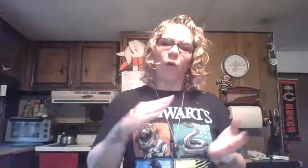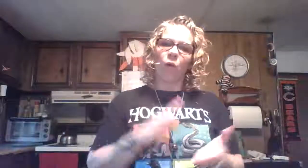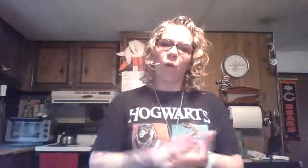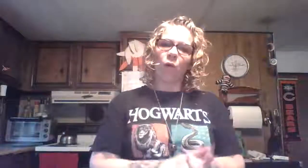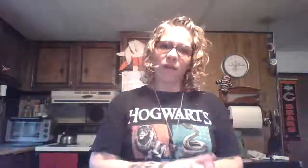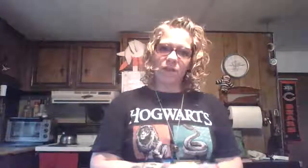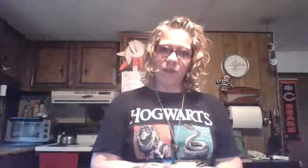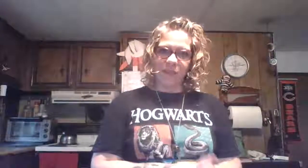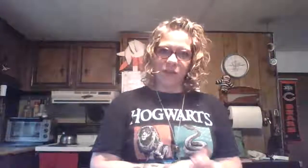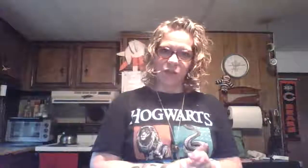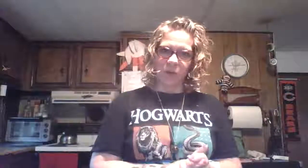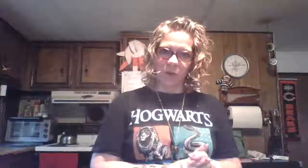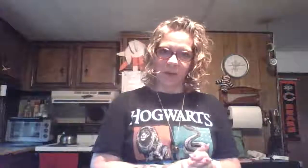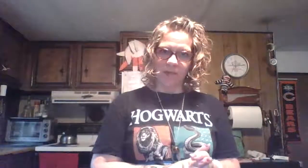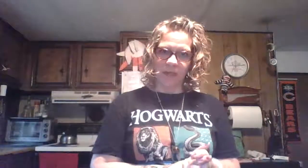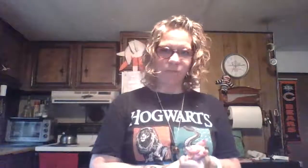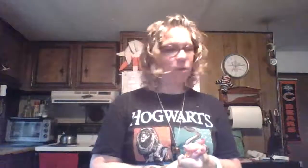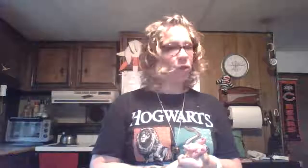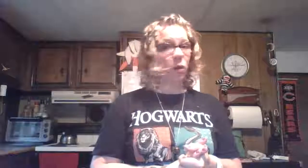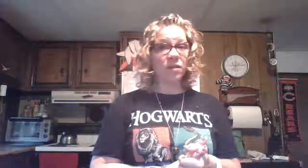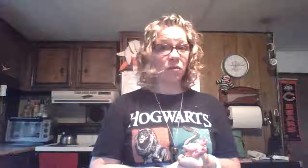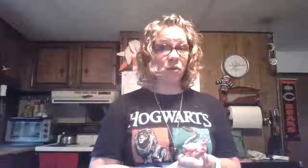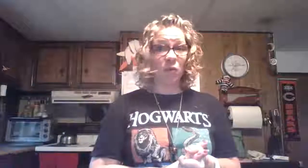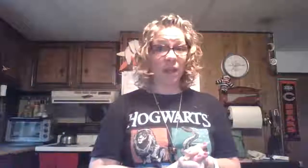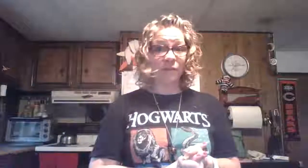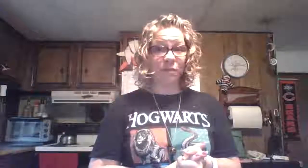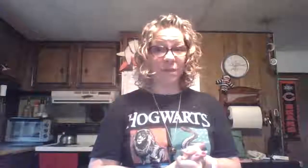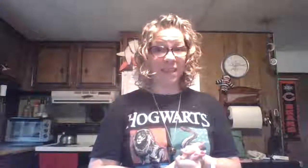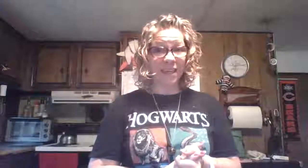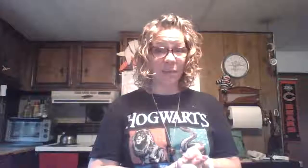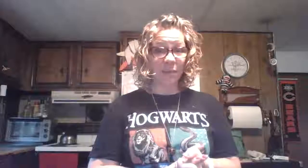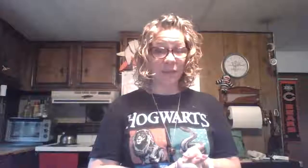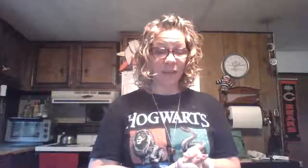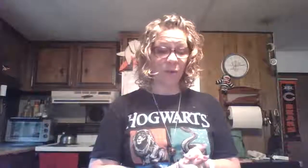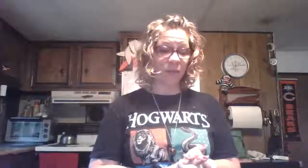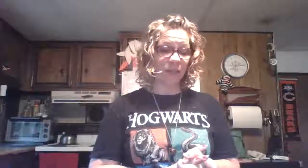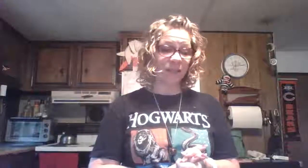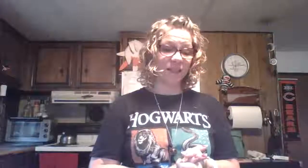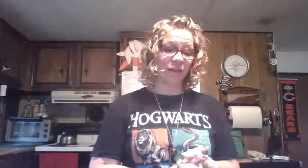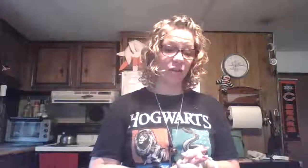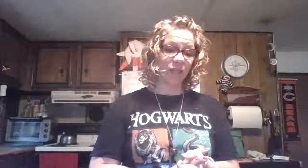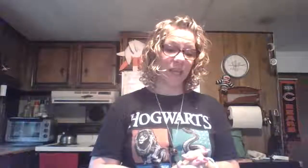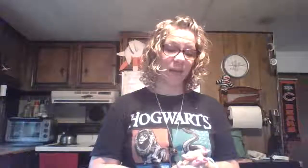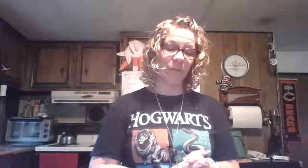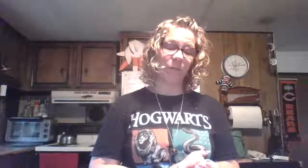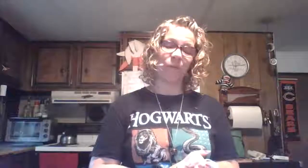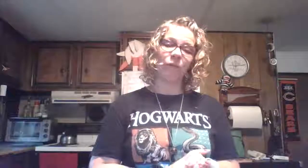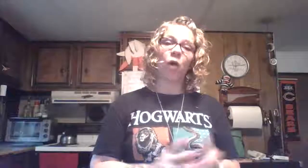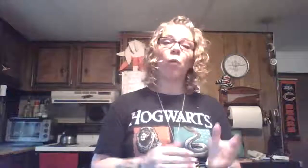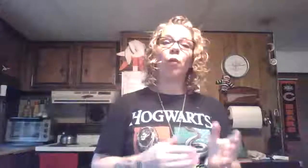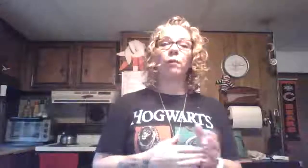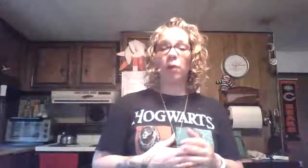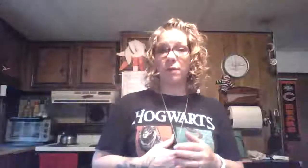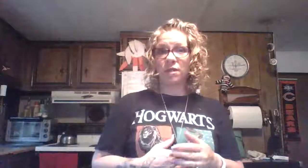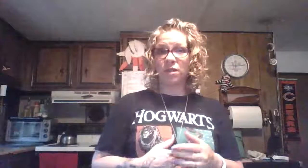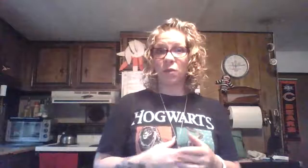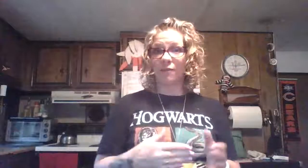What is for dinner tomorrow evening? You also don't want to have to be thinking about that throughout the entire day. What appointments do you have